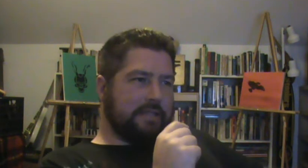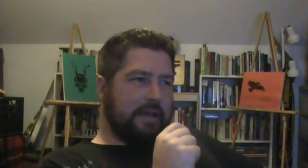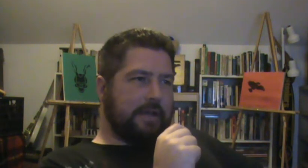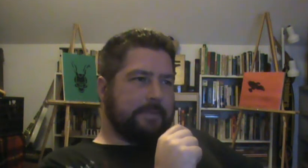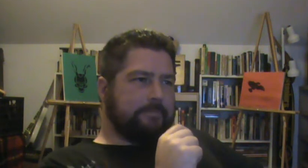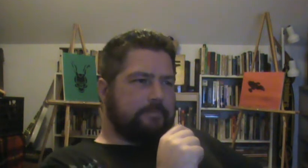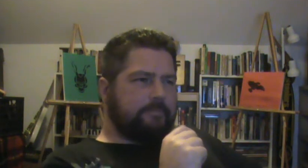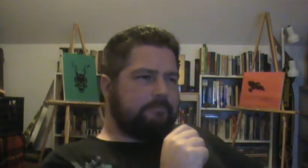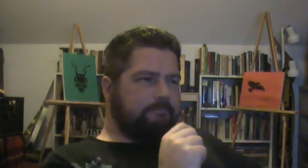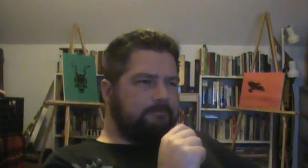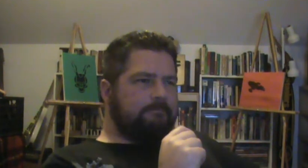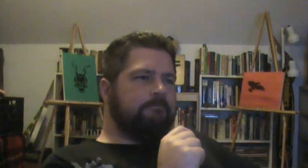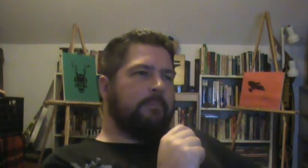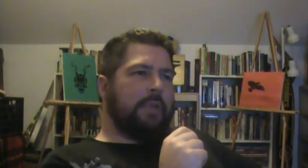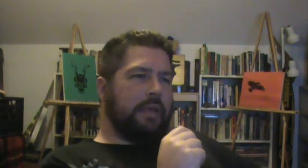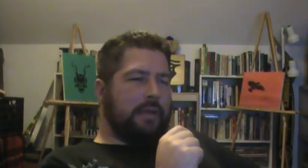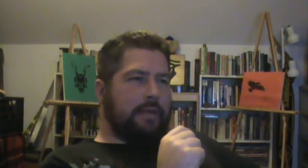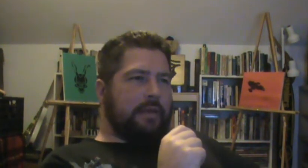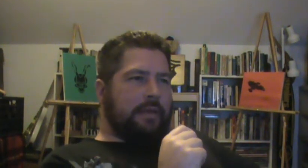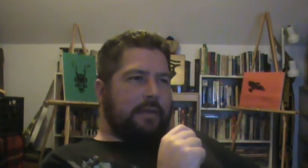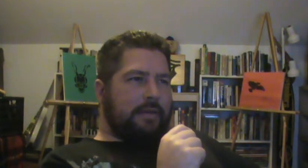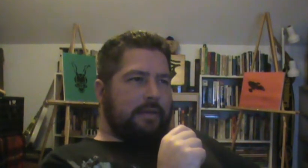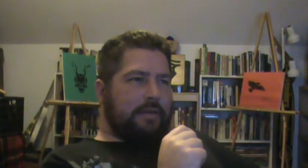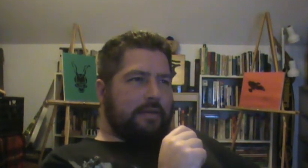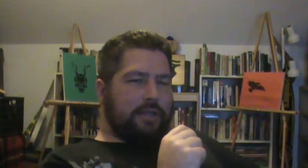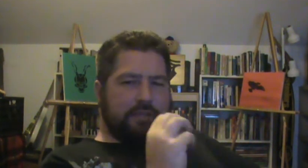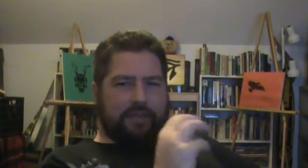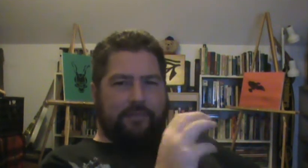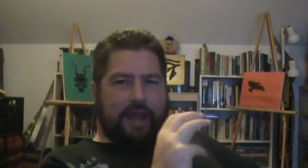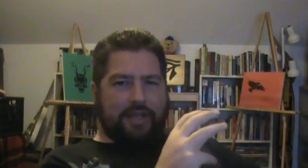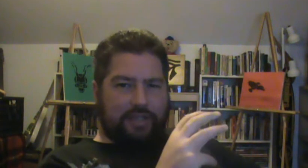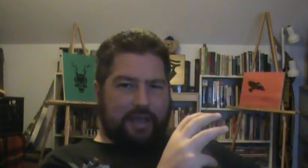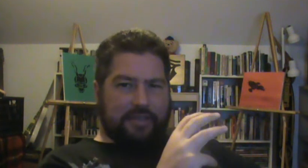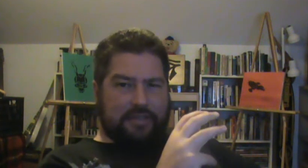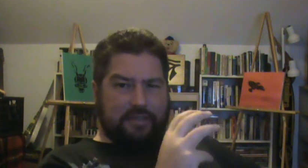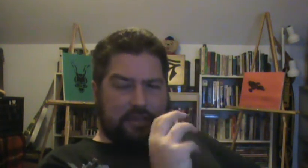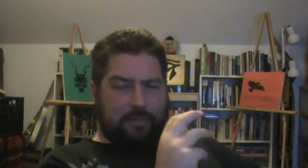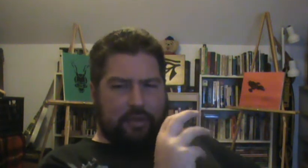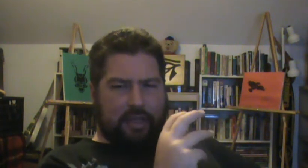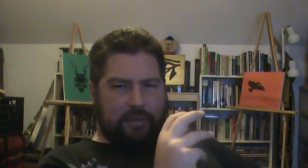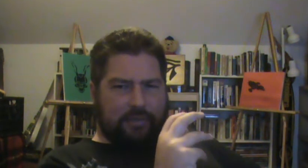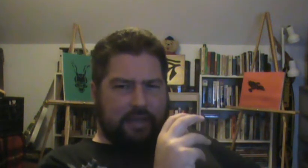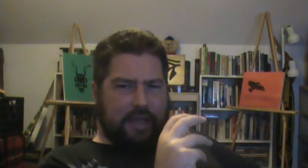using flashlights to communicate with the dead.